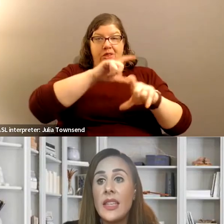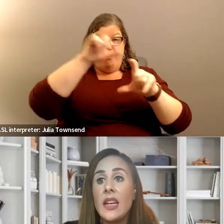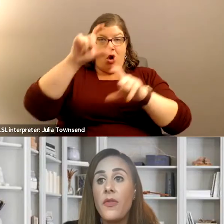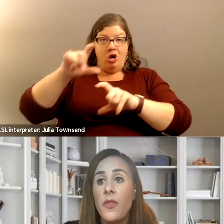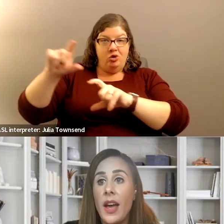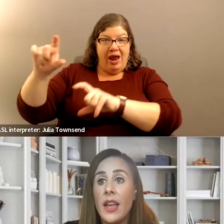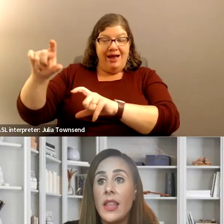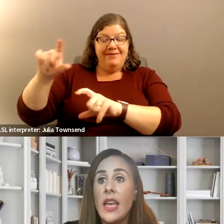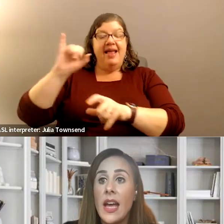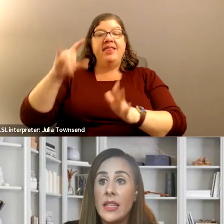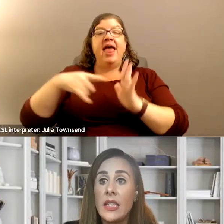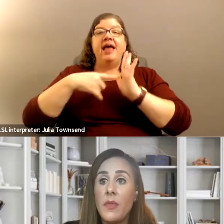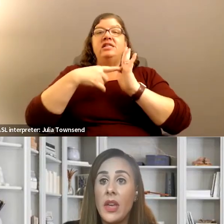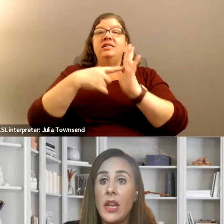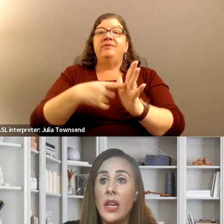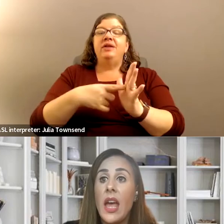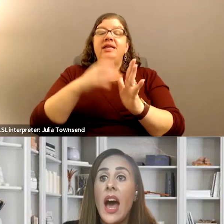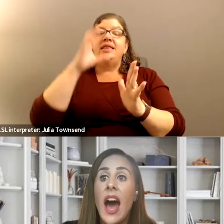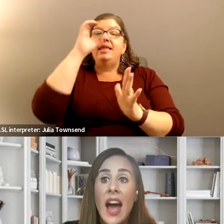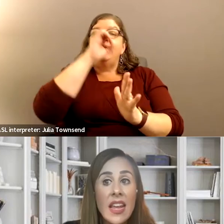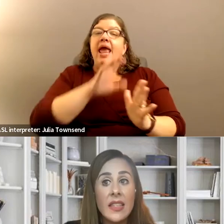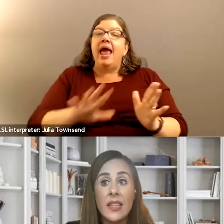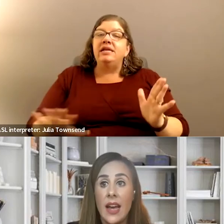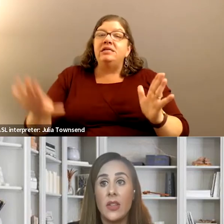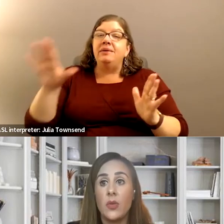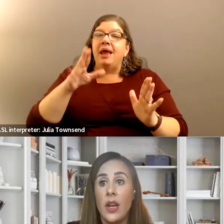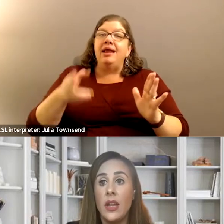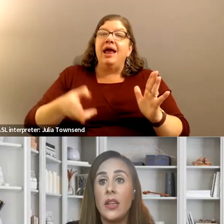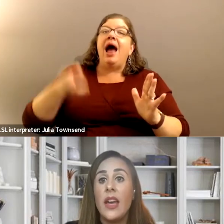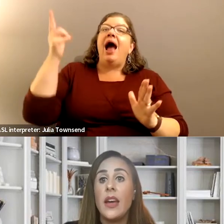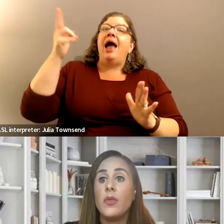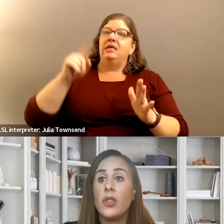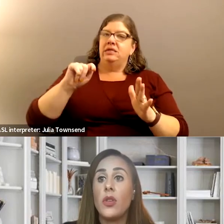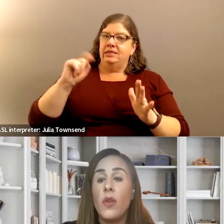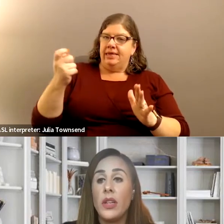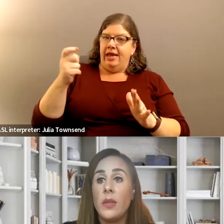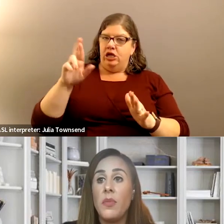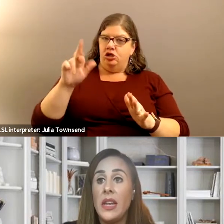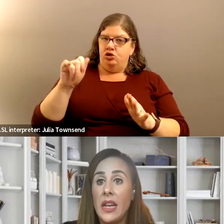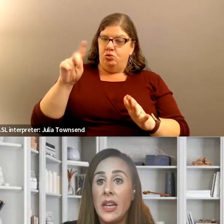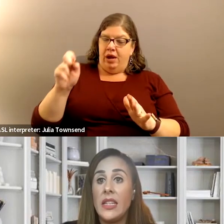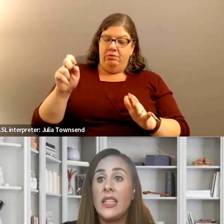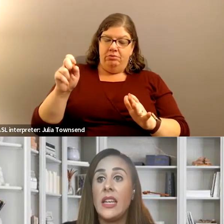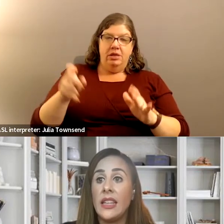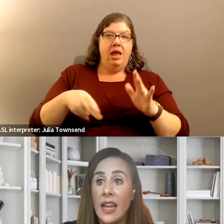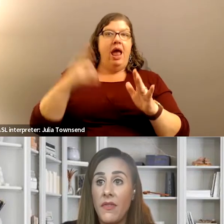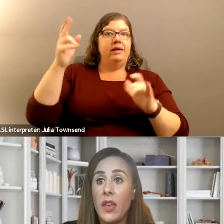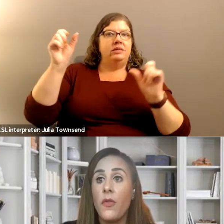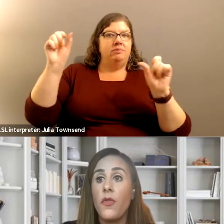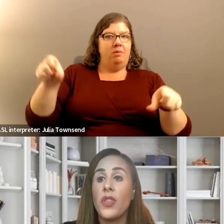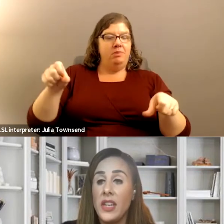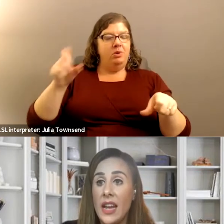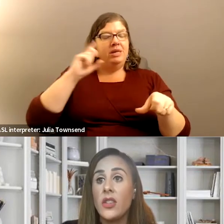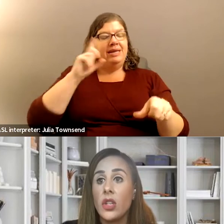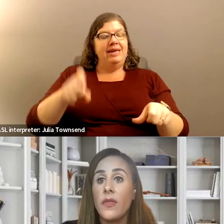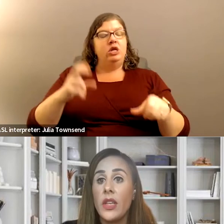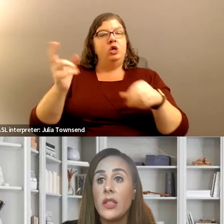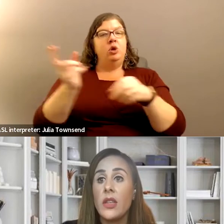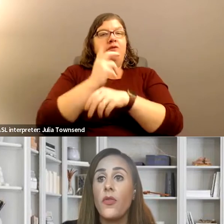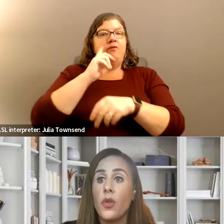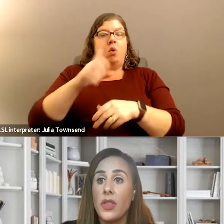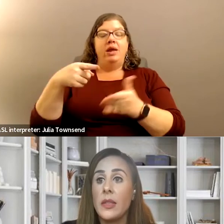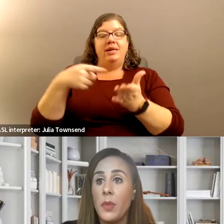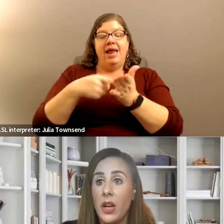signify the estimated highest tax rate that was going to be needed to levy for the debt